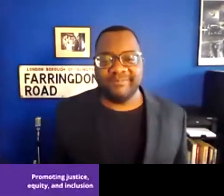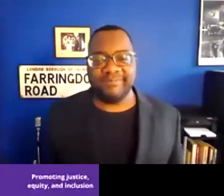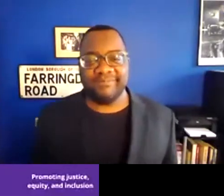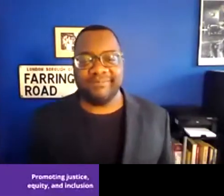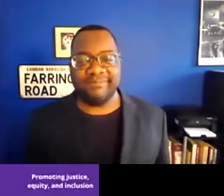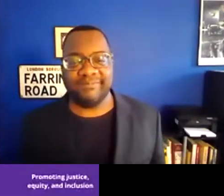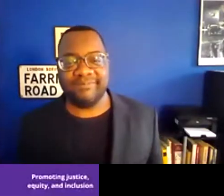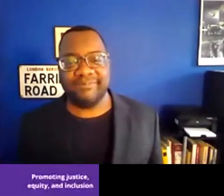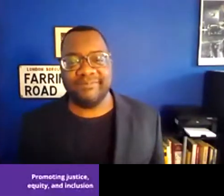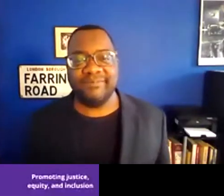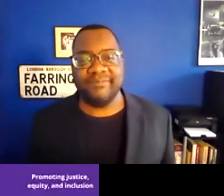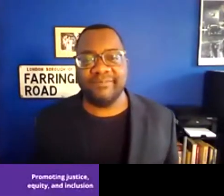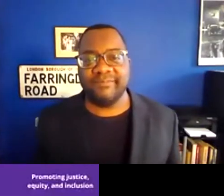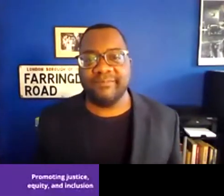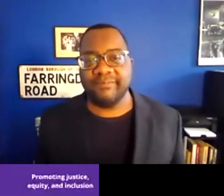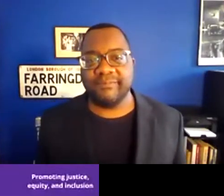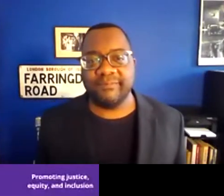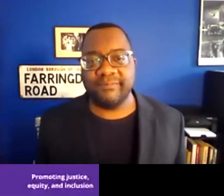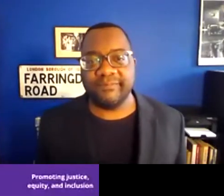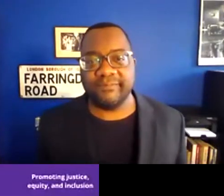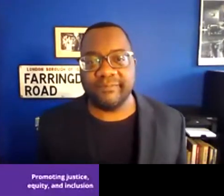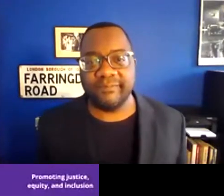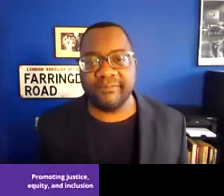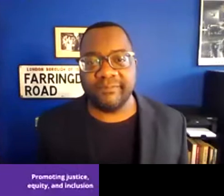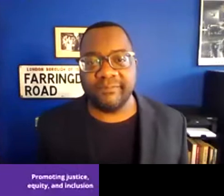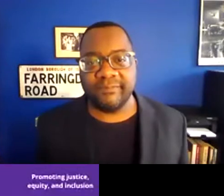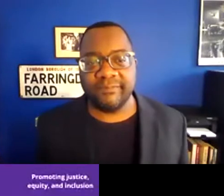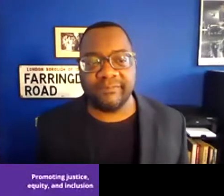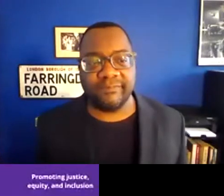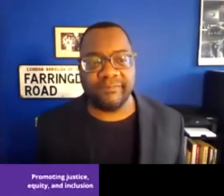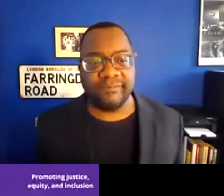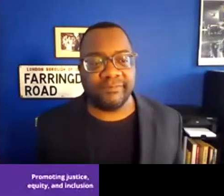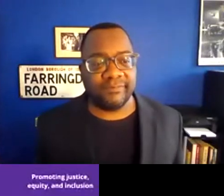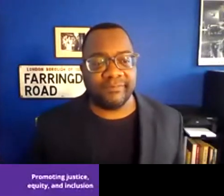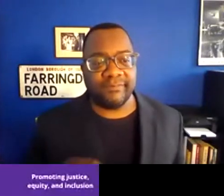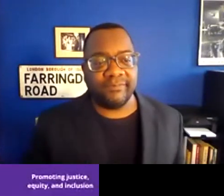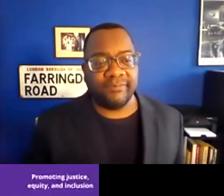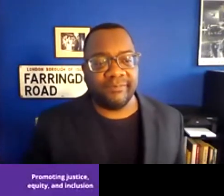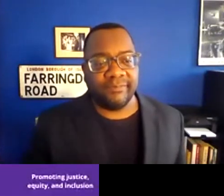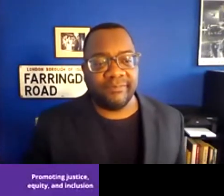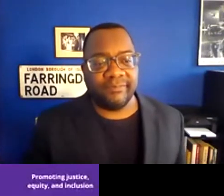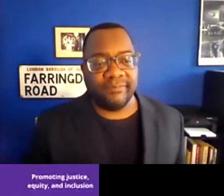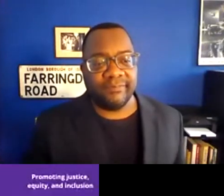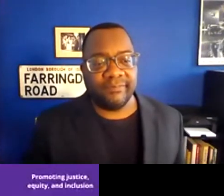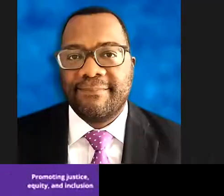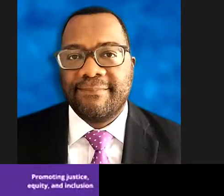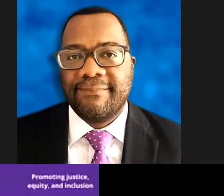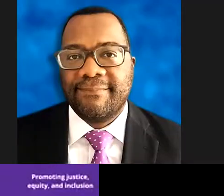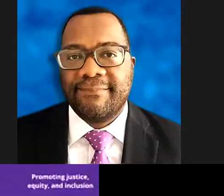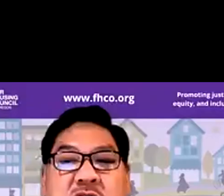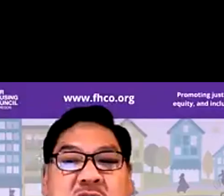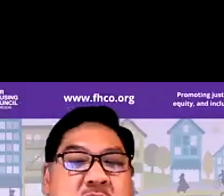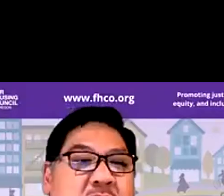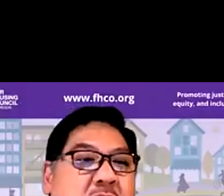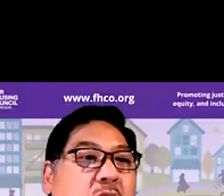All right. Well, with that, we're going to, um, move on now to hear more about what's happening in the marketplace on the industry side